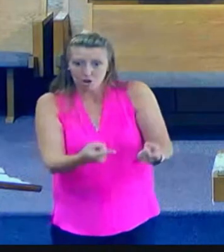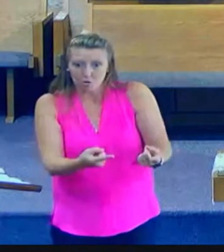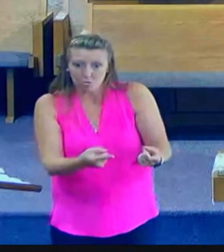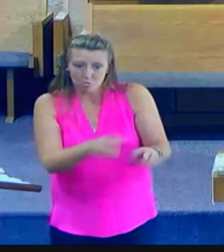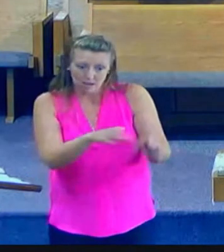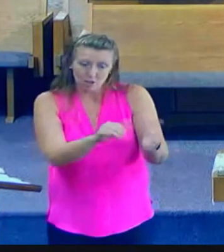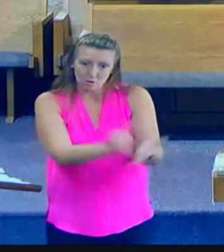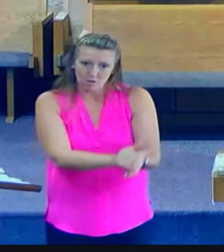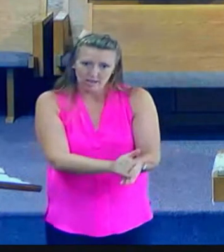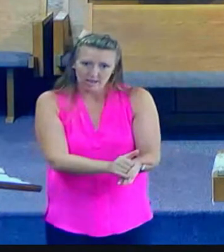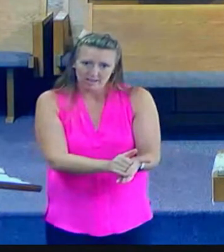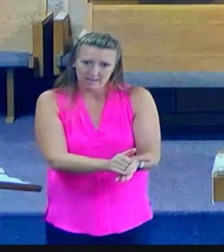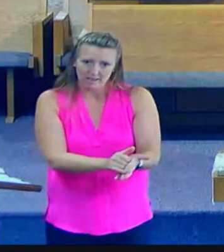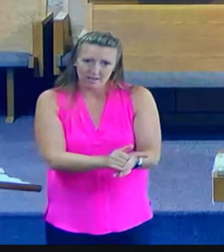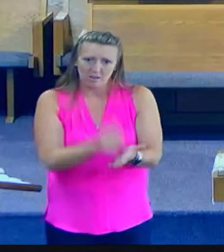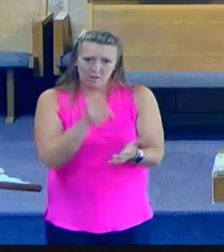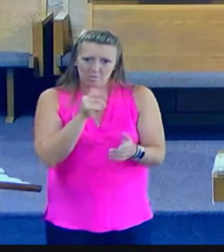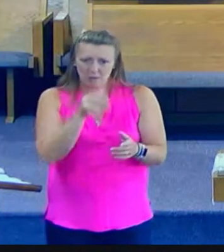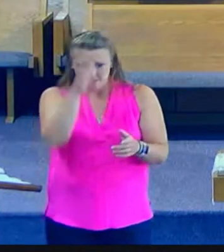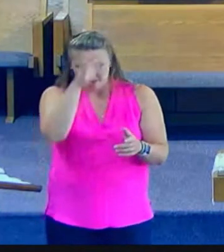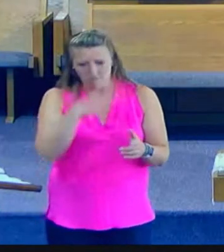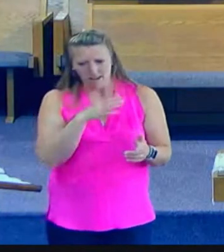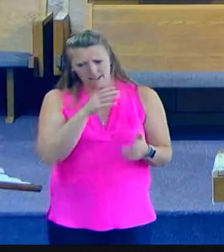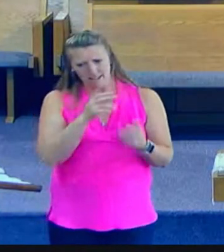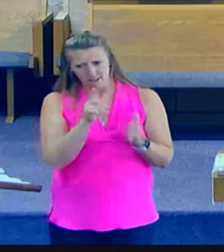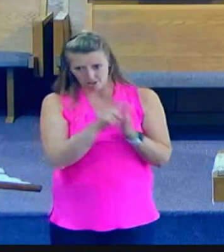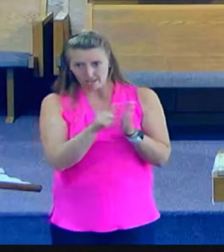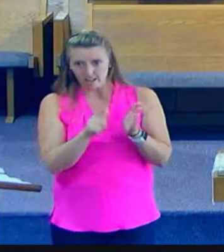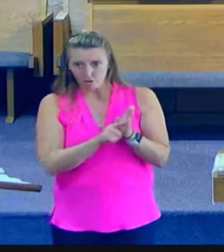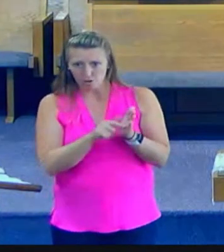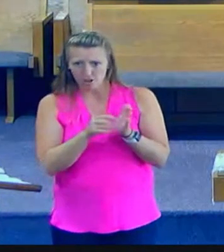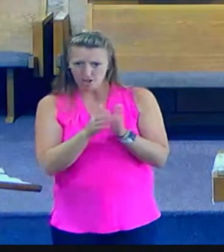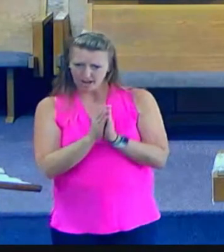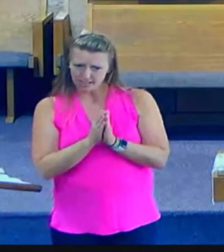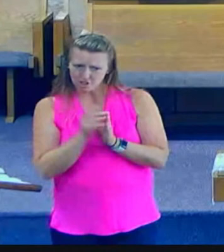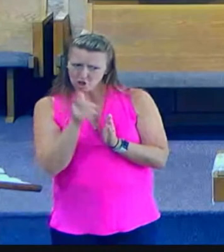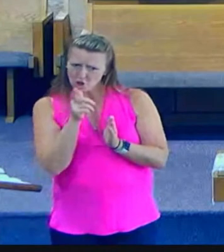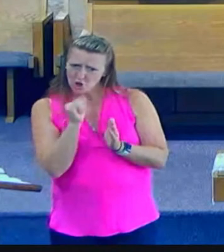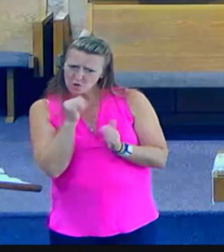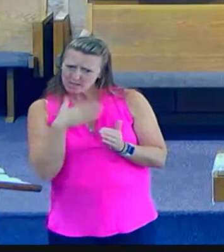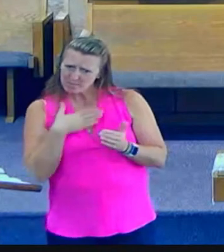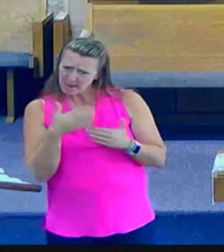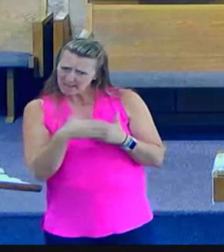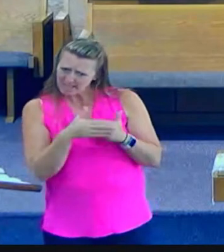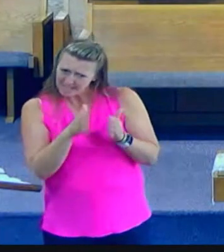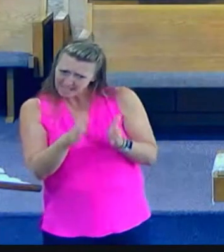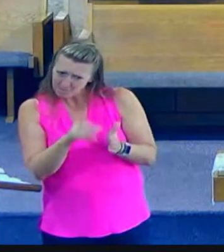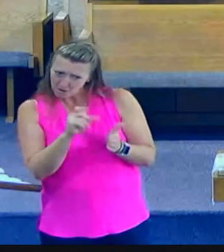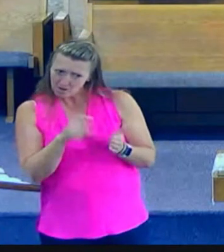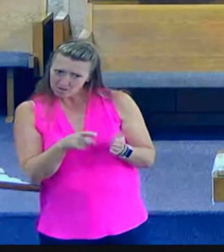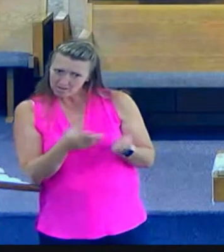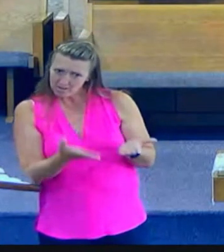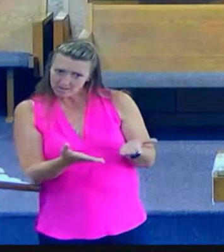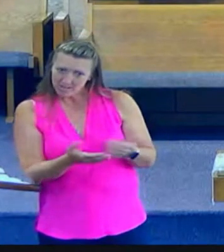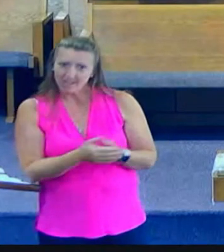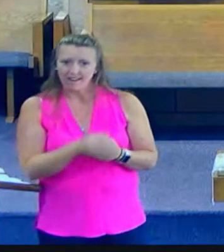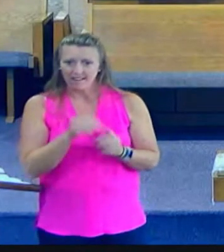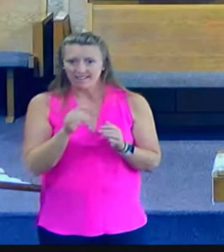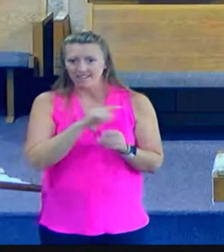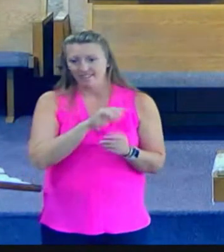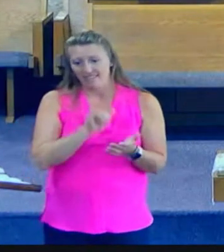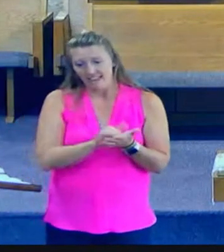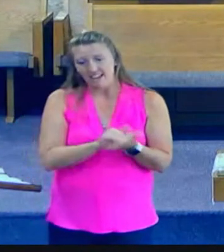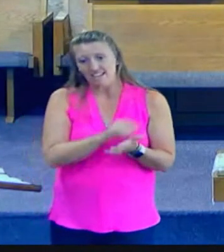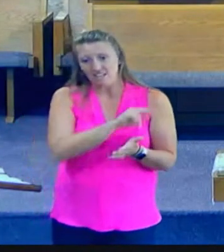who is my neighbor? And again, Jesus then tells the parable that we had of the good Samaritan.